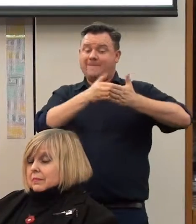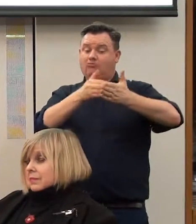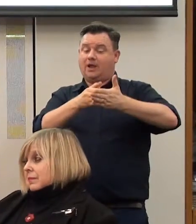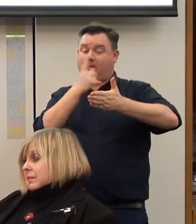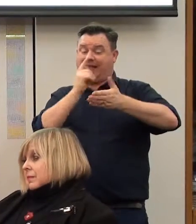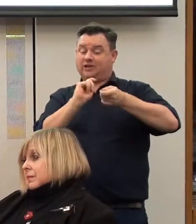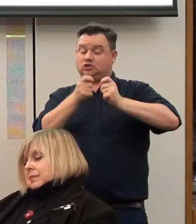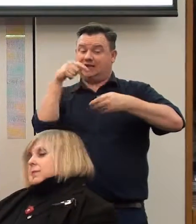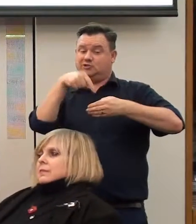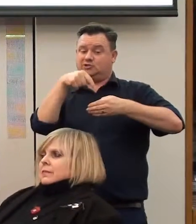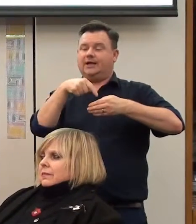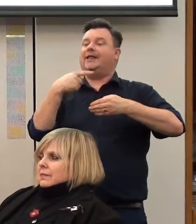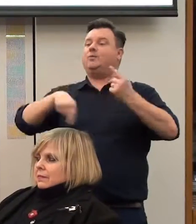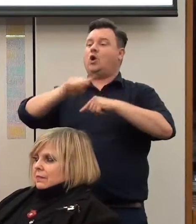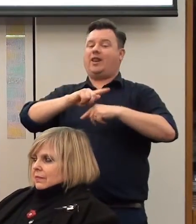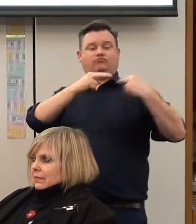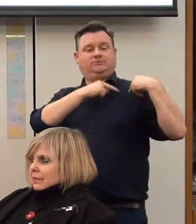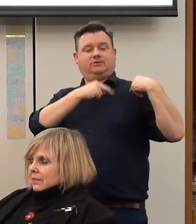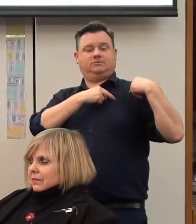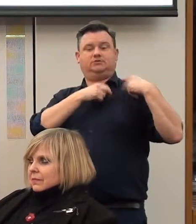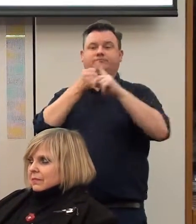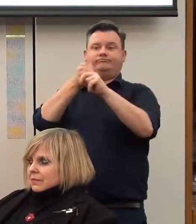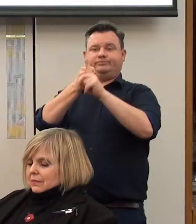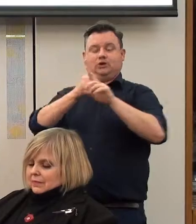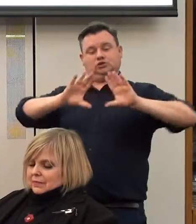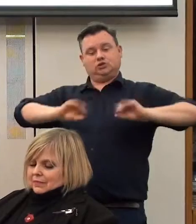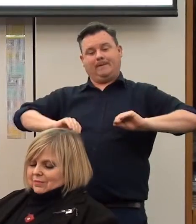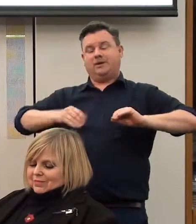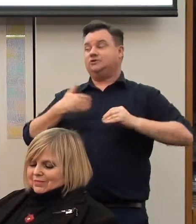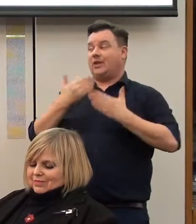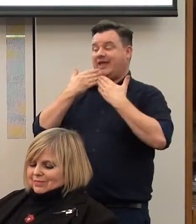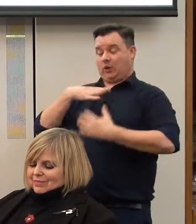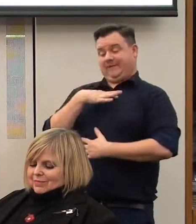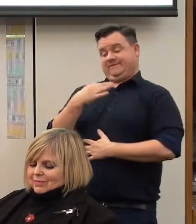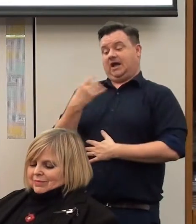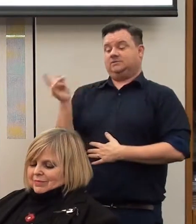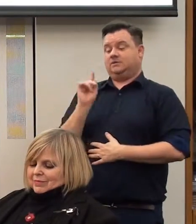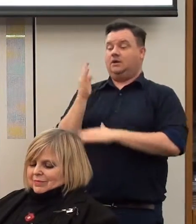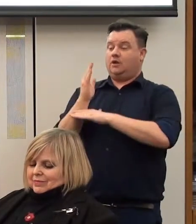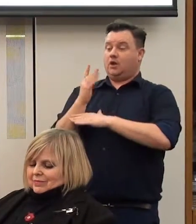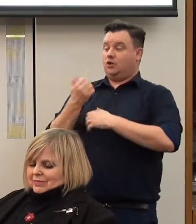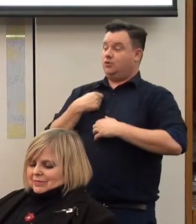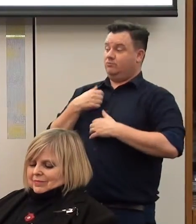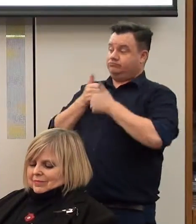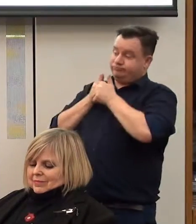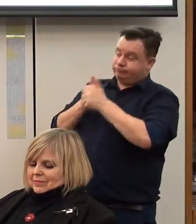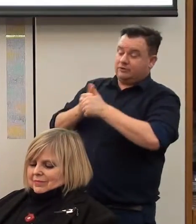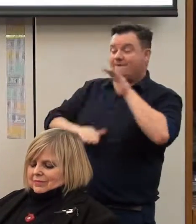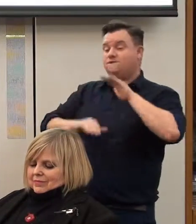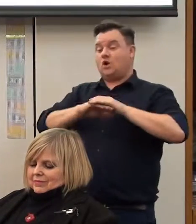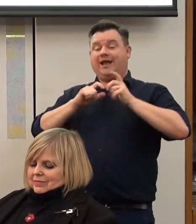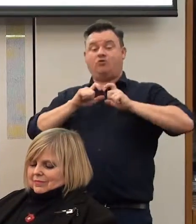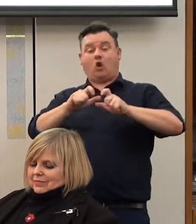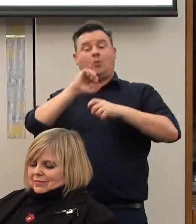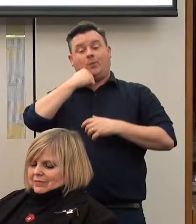changed, and that is something that we all have a duty to fight for. So thank you very much for inviting me to speak. You have our full support, as you know, and I will continue